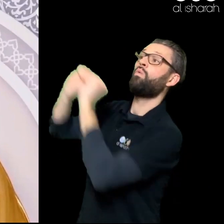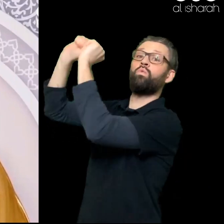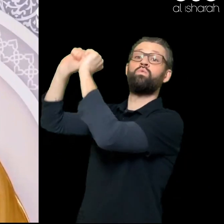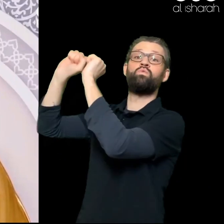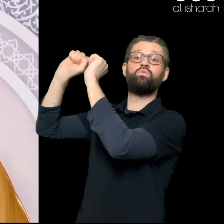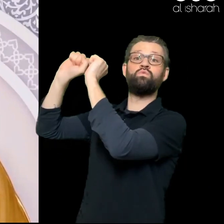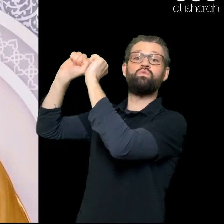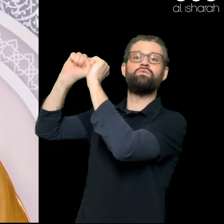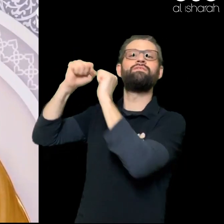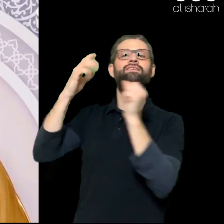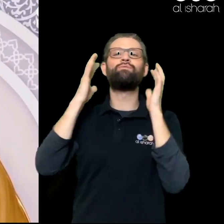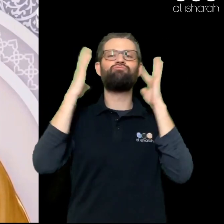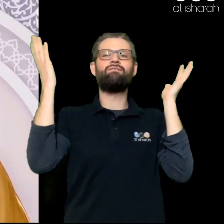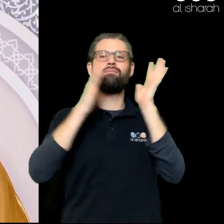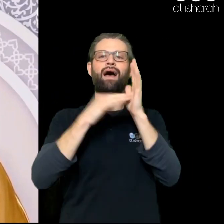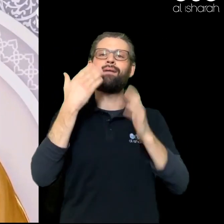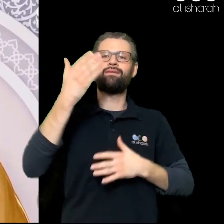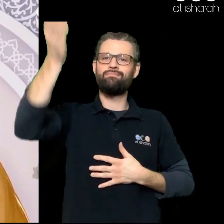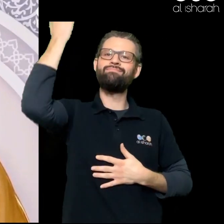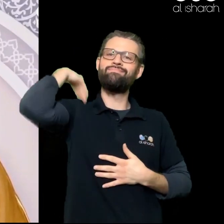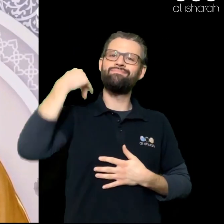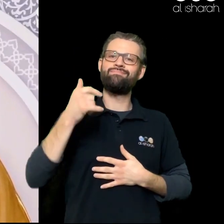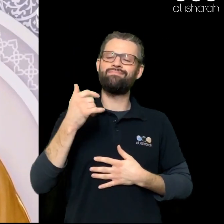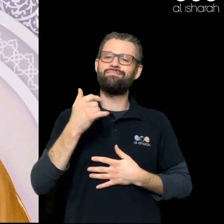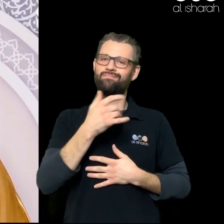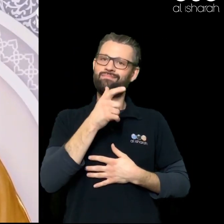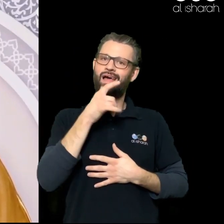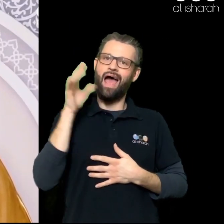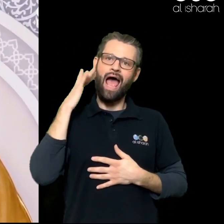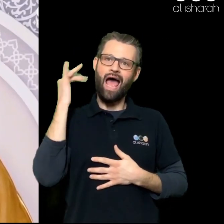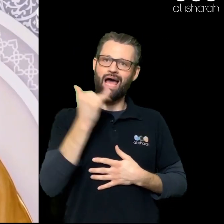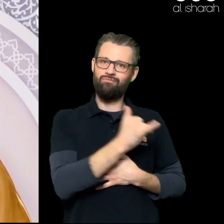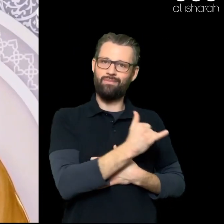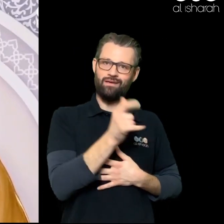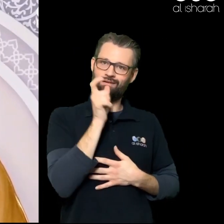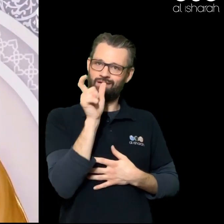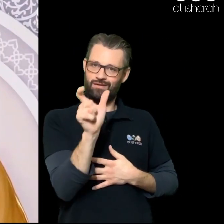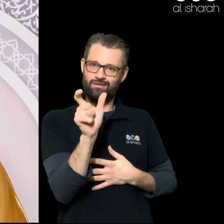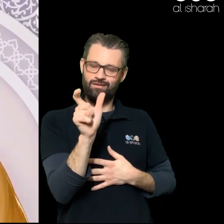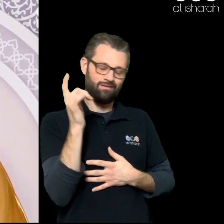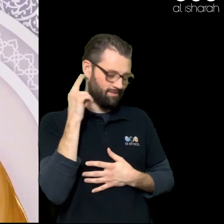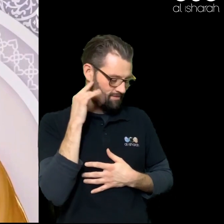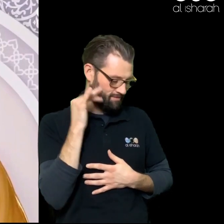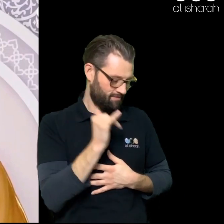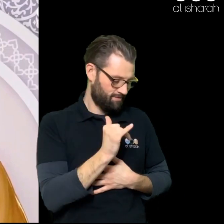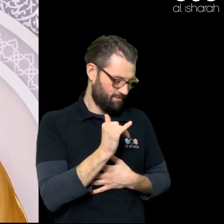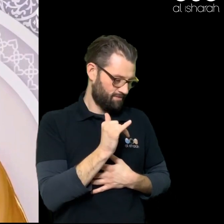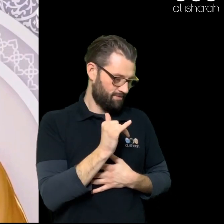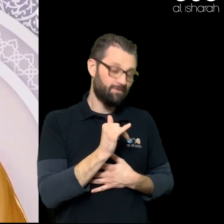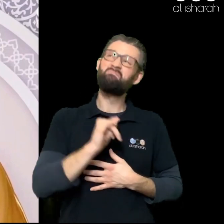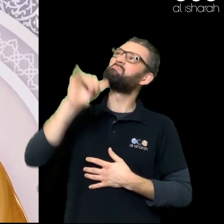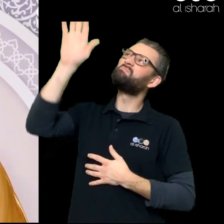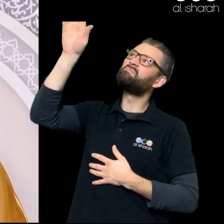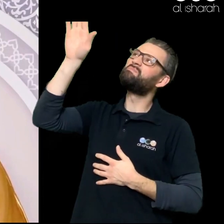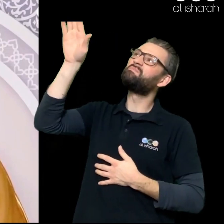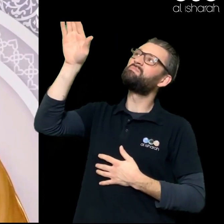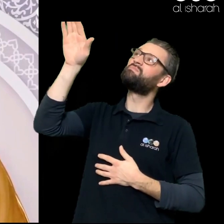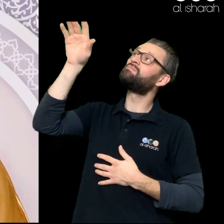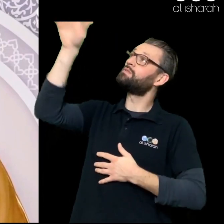deen Towards your obedience The faith That you have revealed To us Brothers and sisters Whenever Allah Has